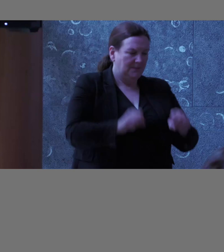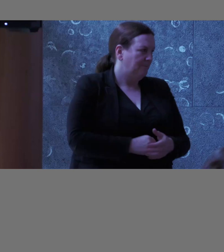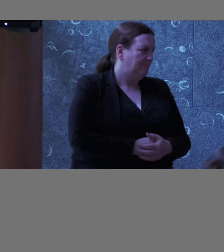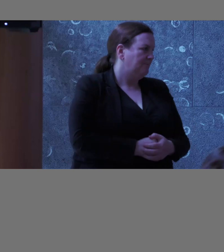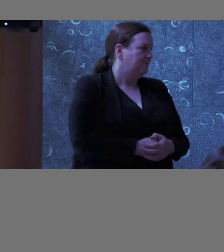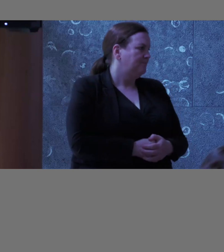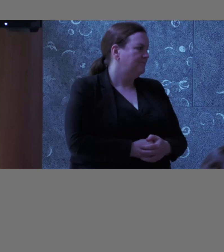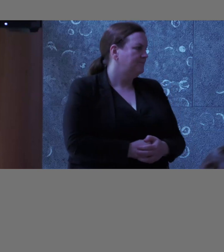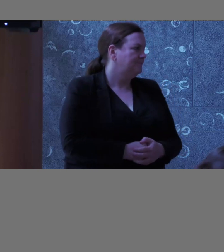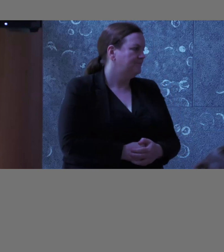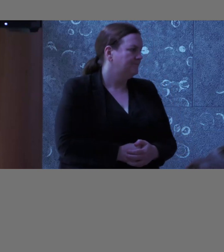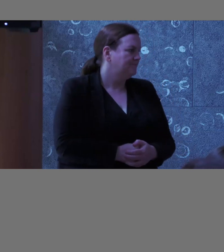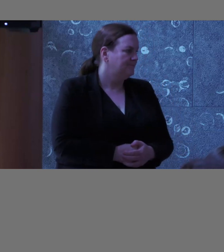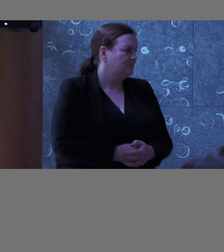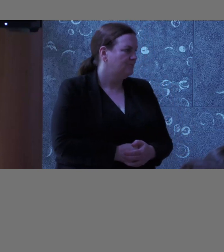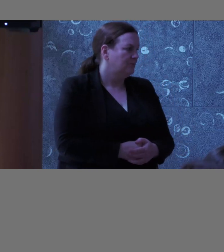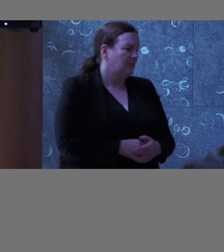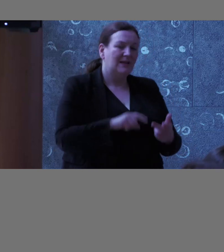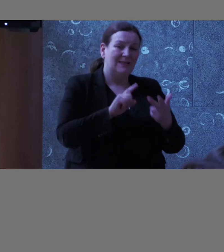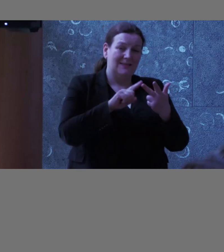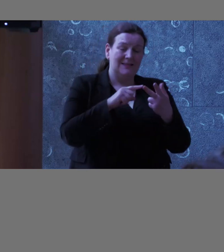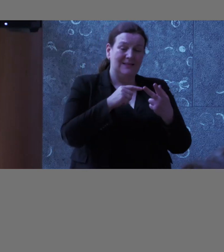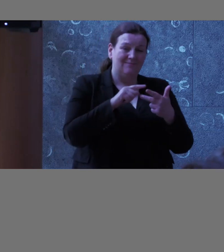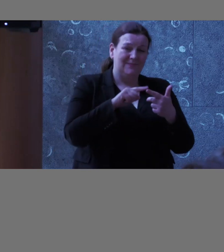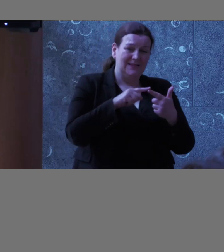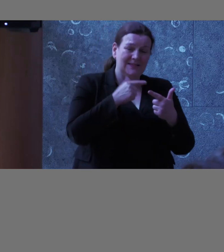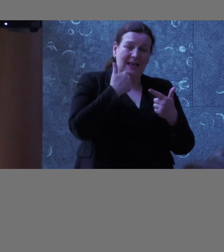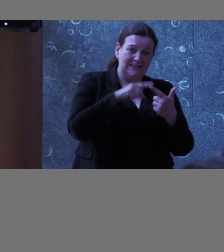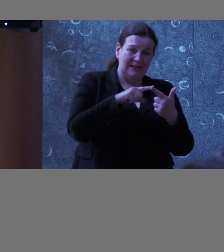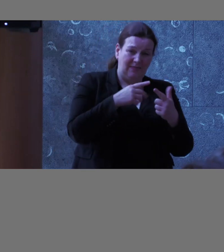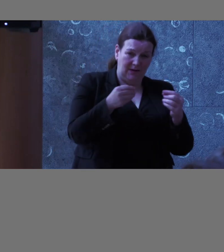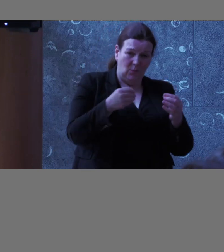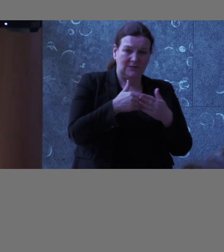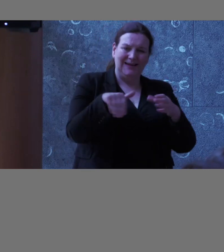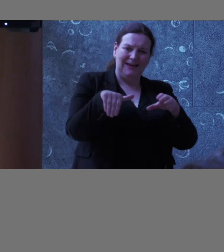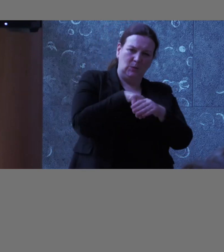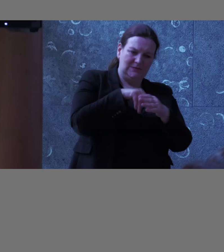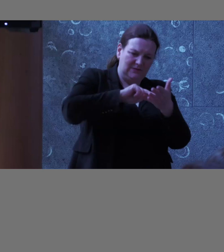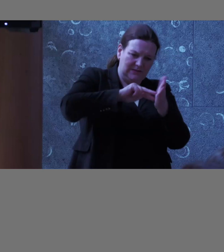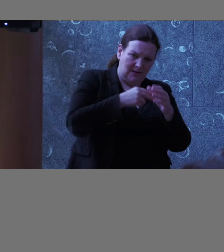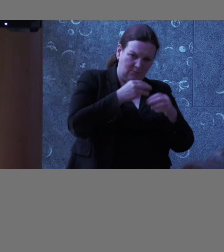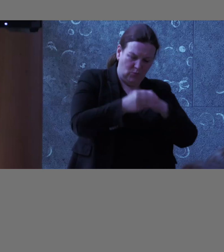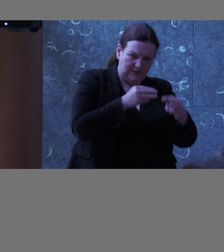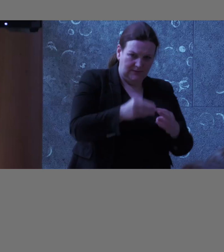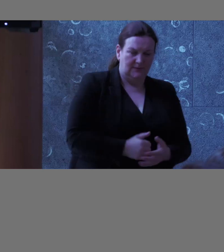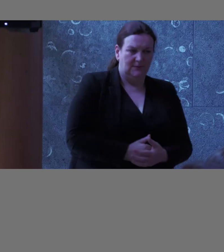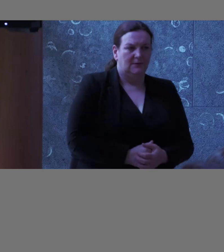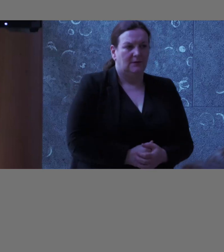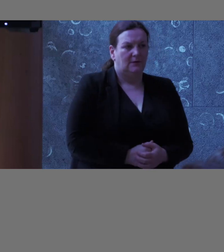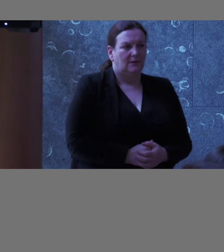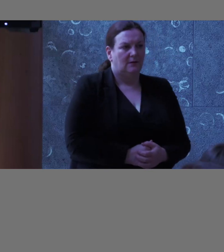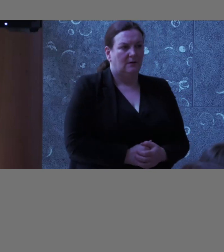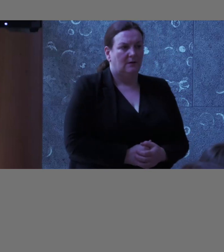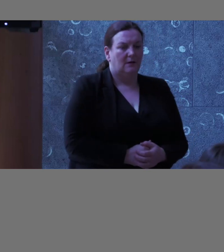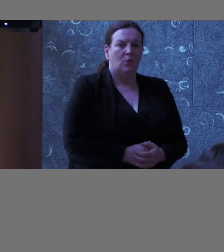The second piece that we have done, it's an inclusive design process, we call it, but it just means what we've looked at is a normal